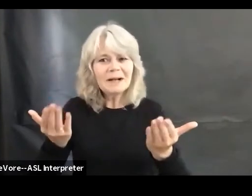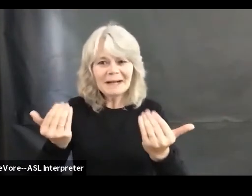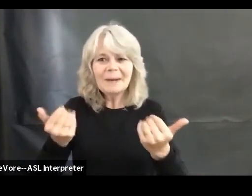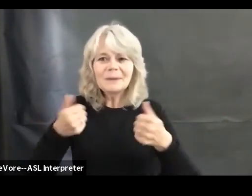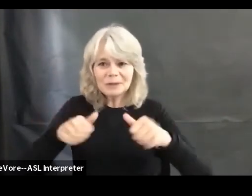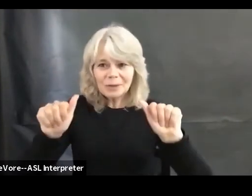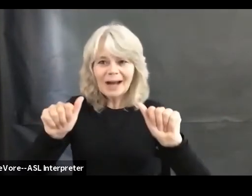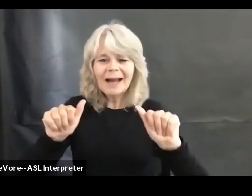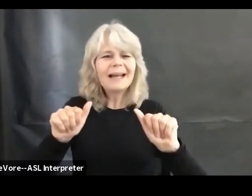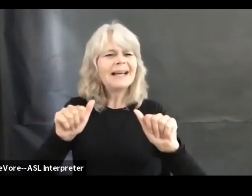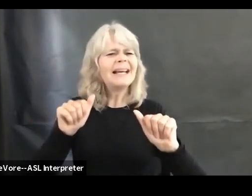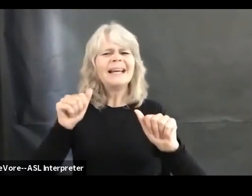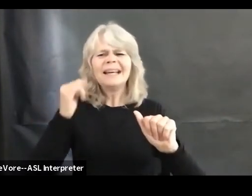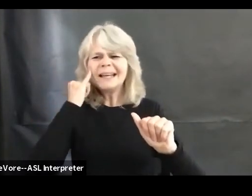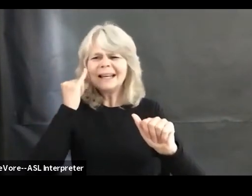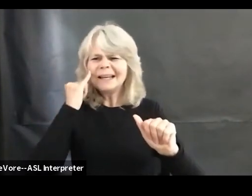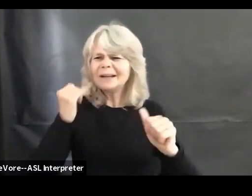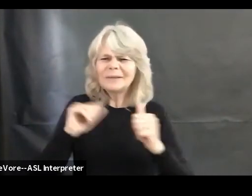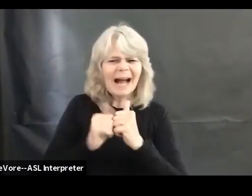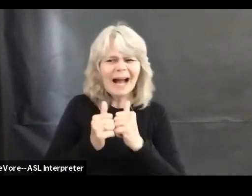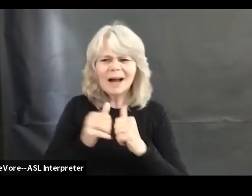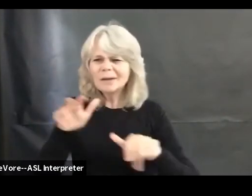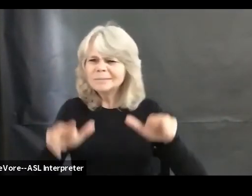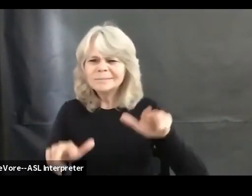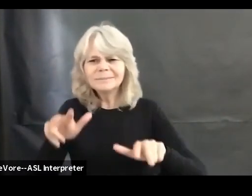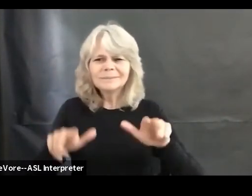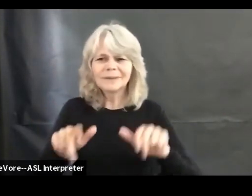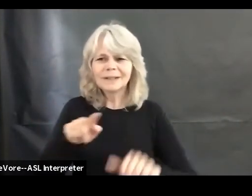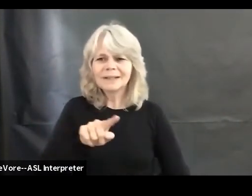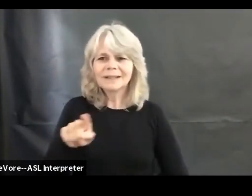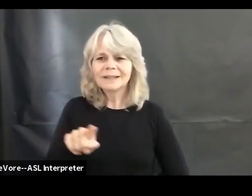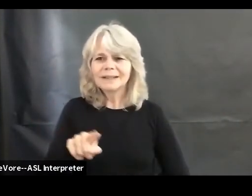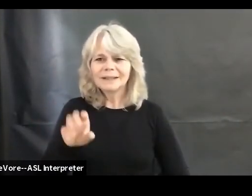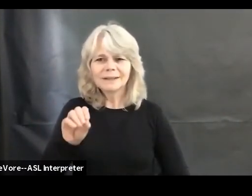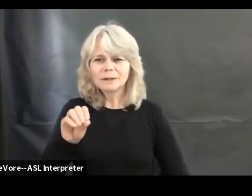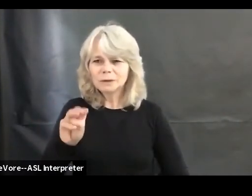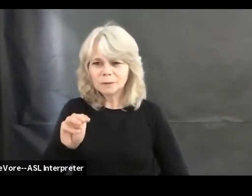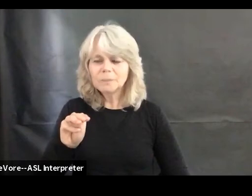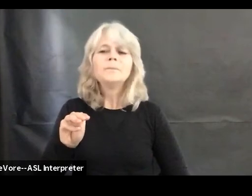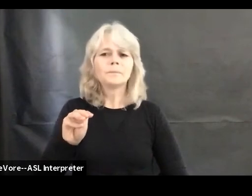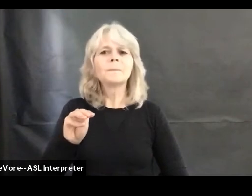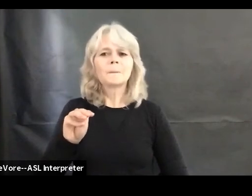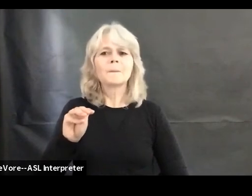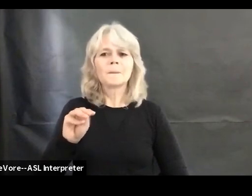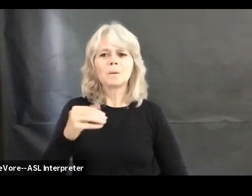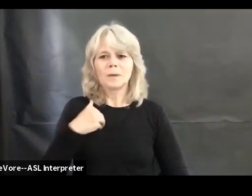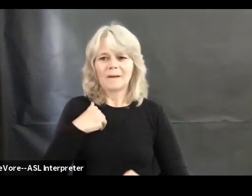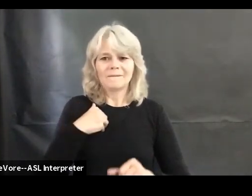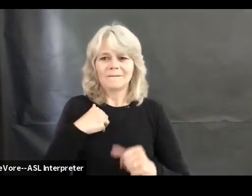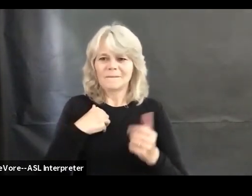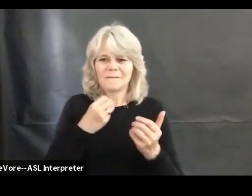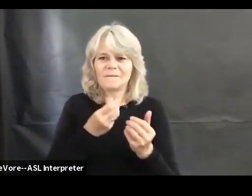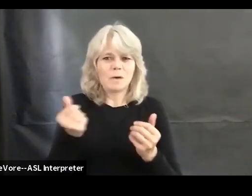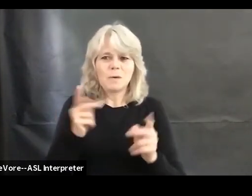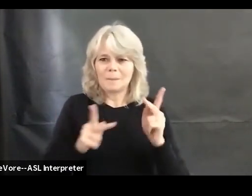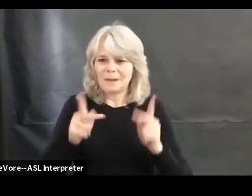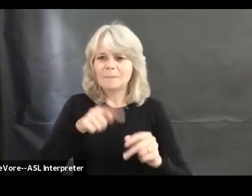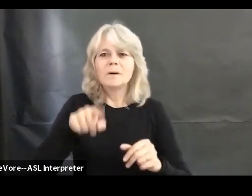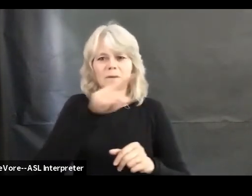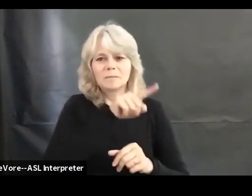set up with Zoom, there are a number of folks who are doing that. So you can reach out to